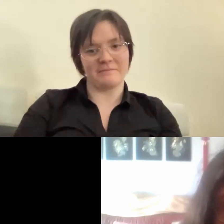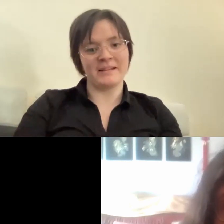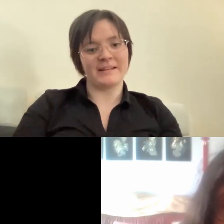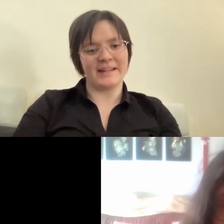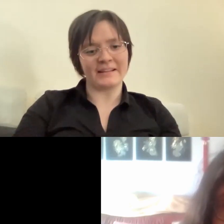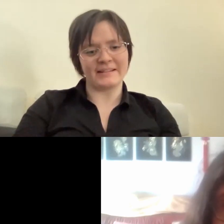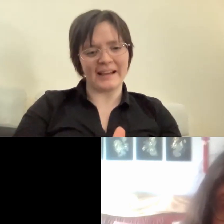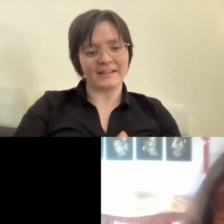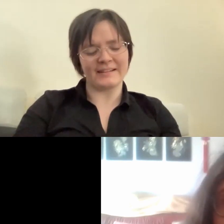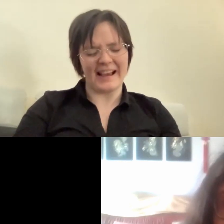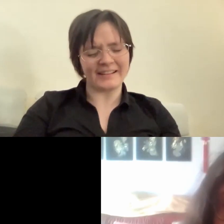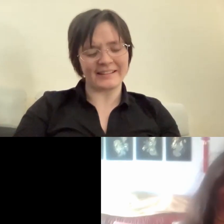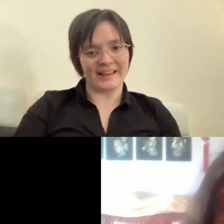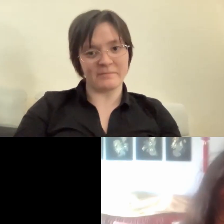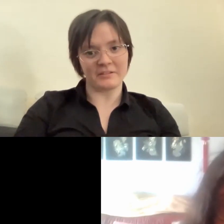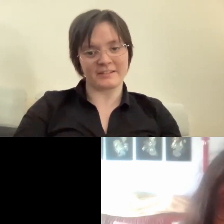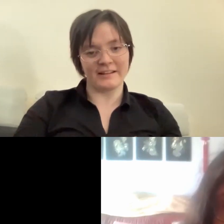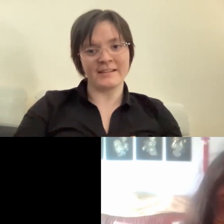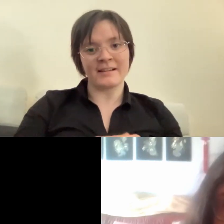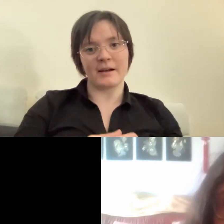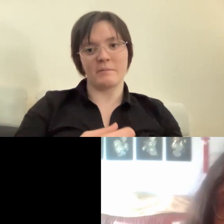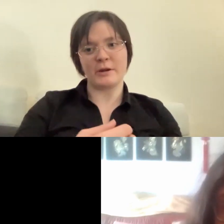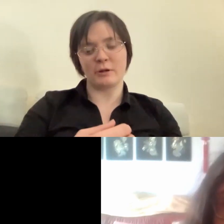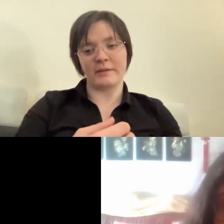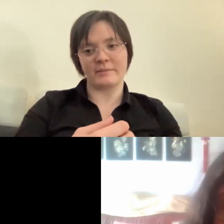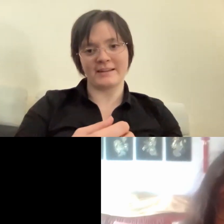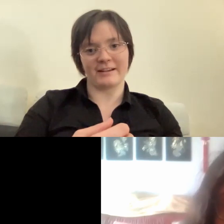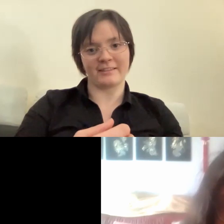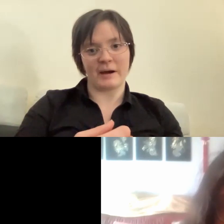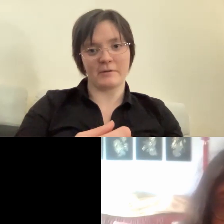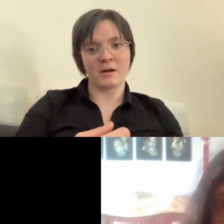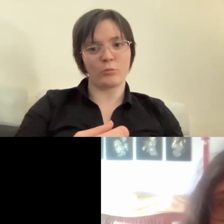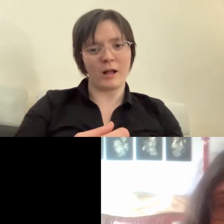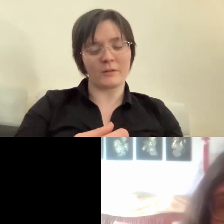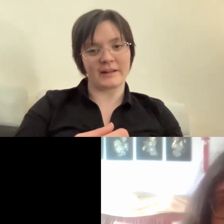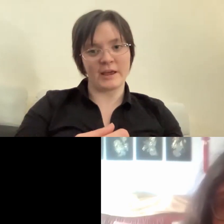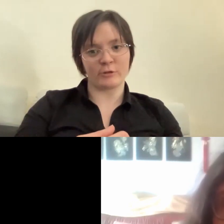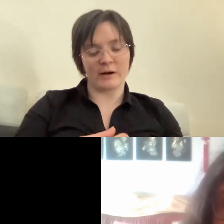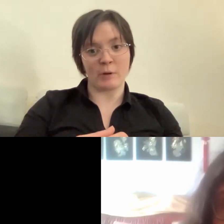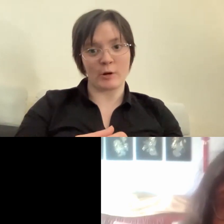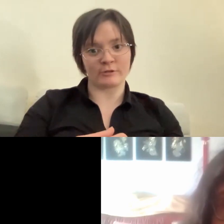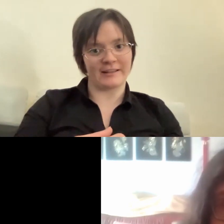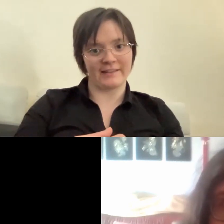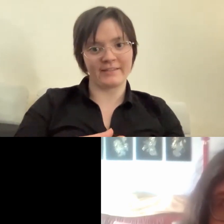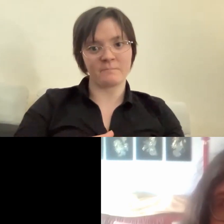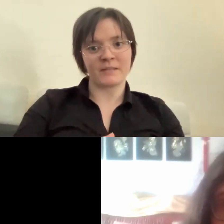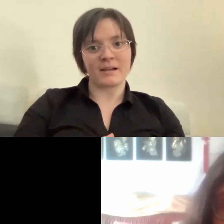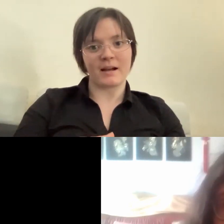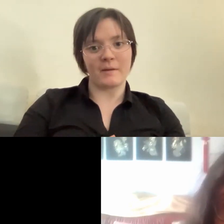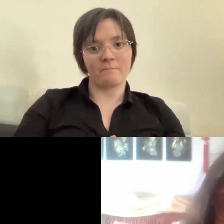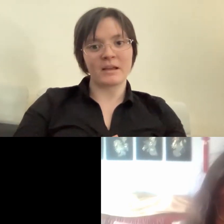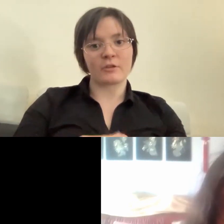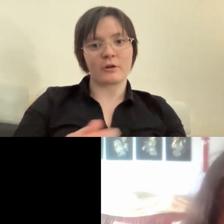Natalie Lynn Balderston. She will be speaking to us about world building through a poetry lens.